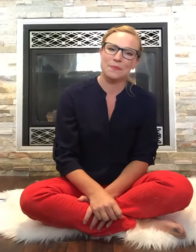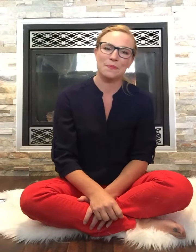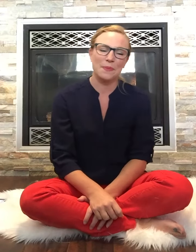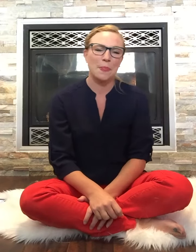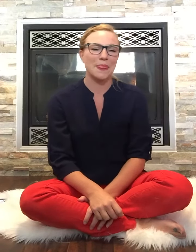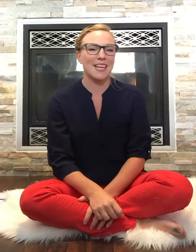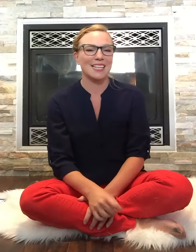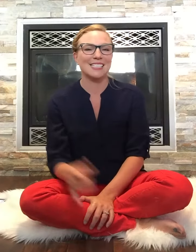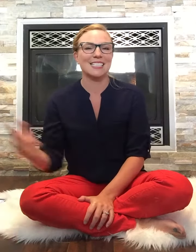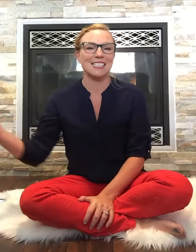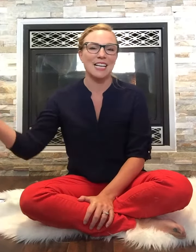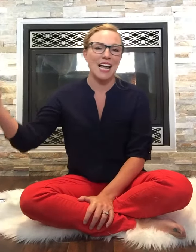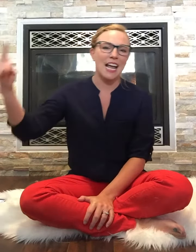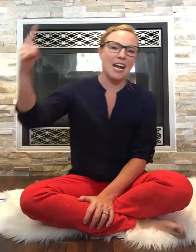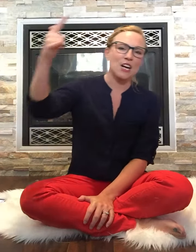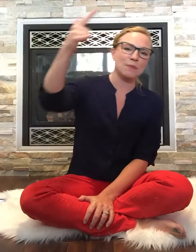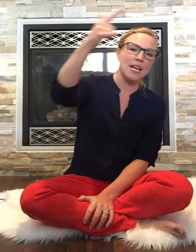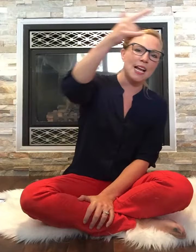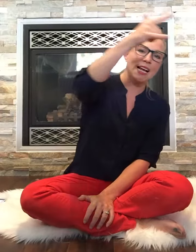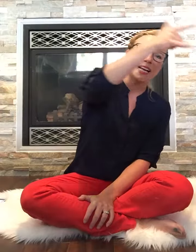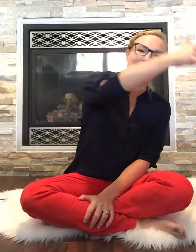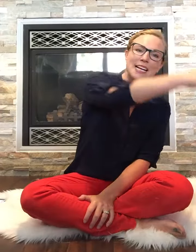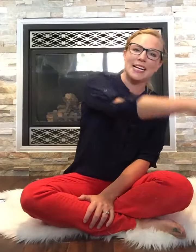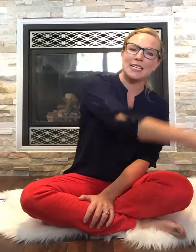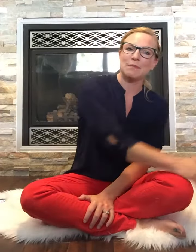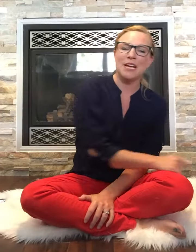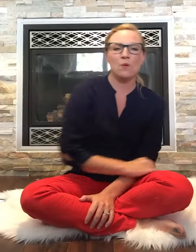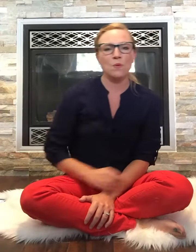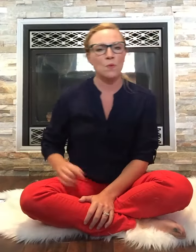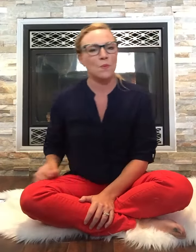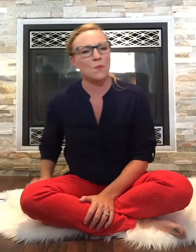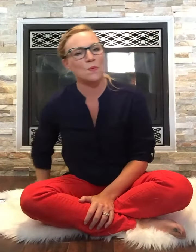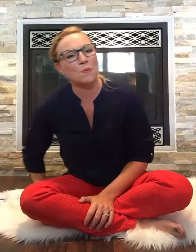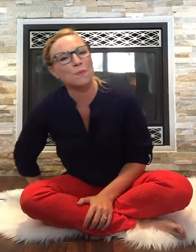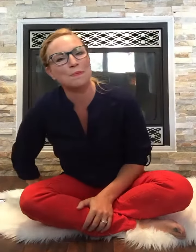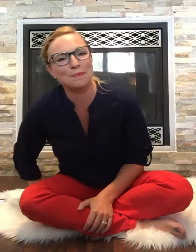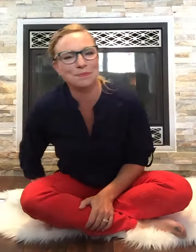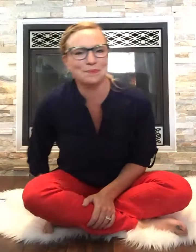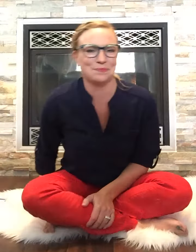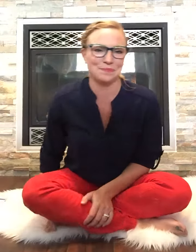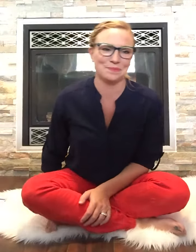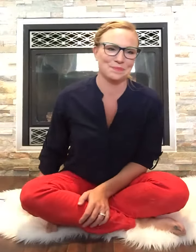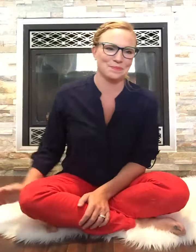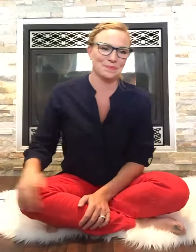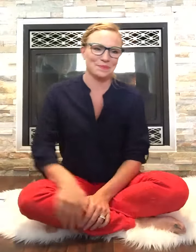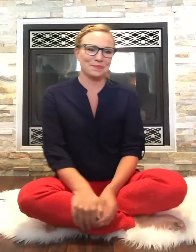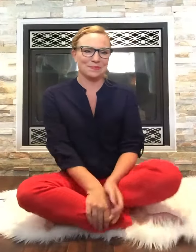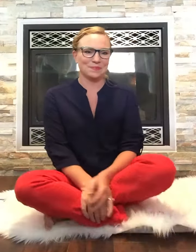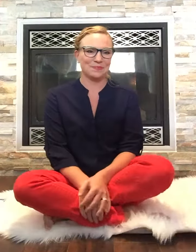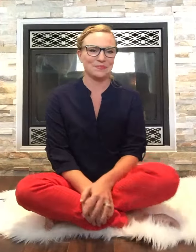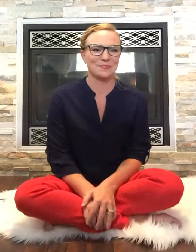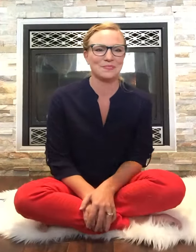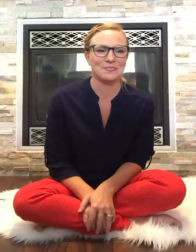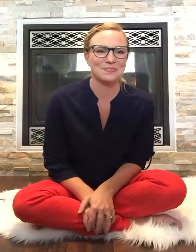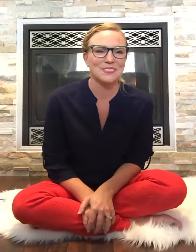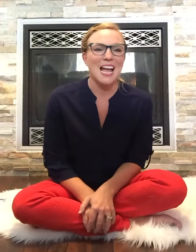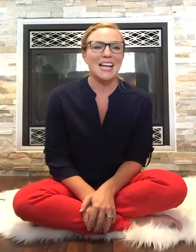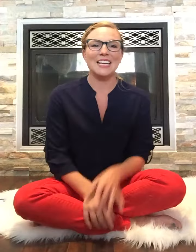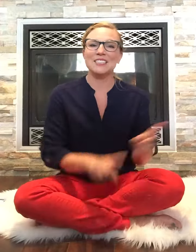next is airplane here